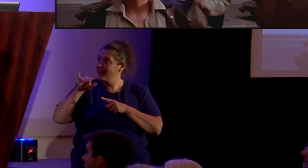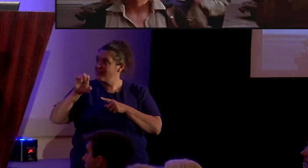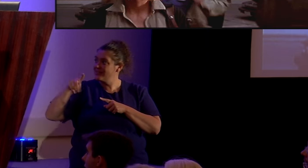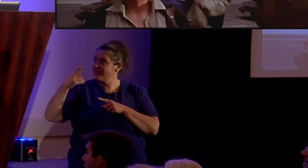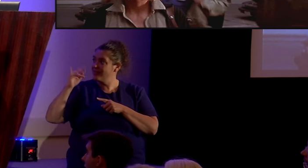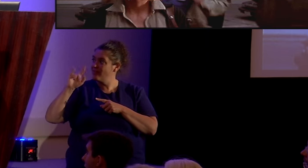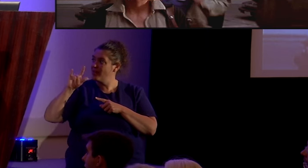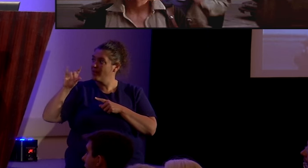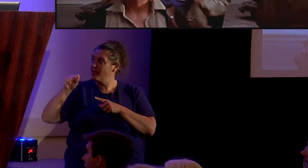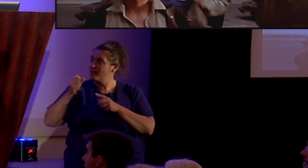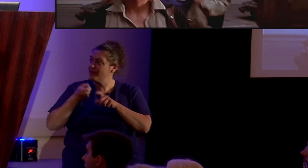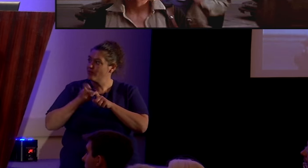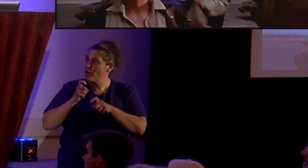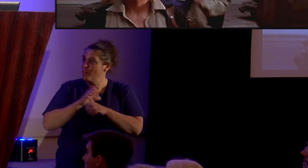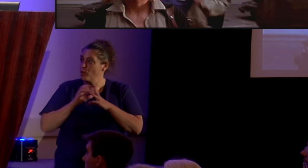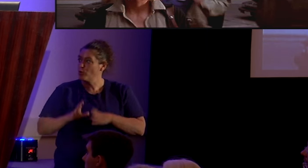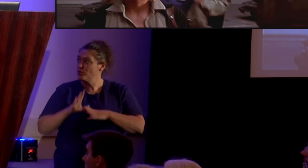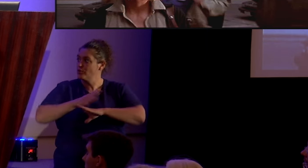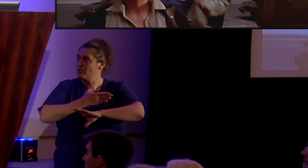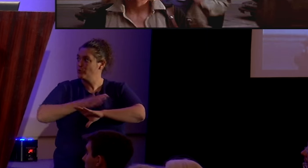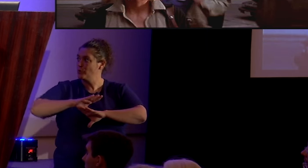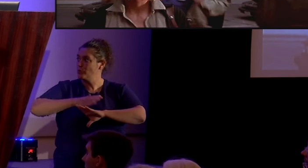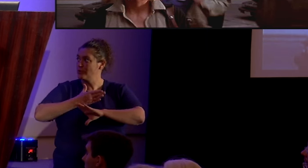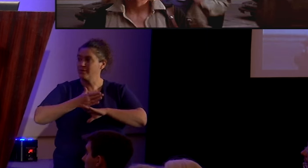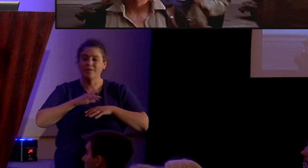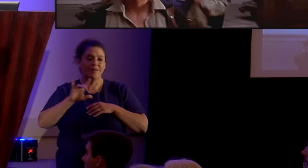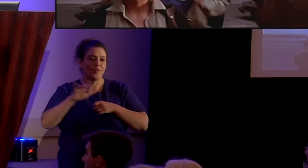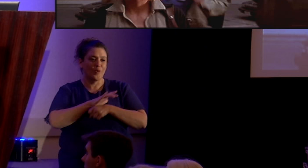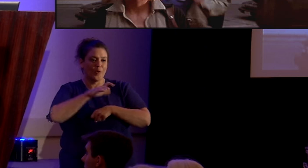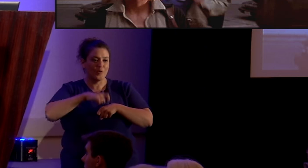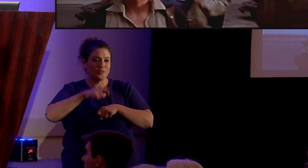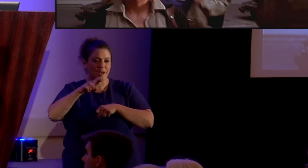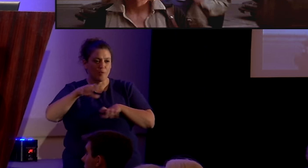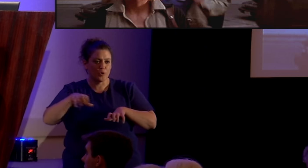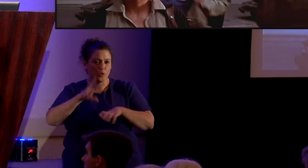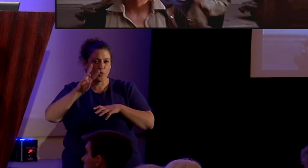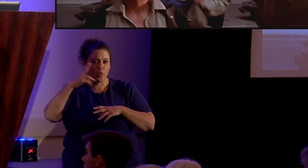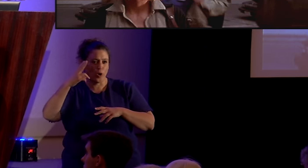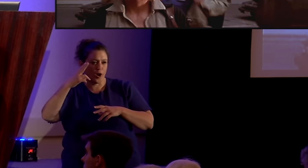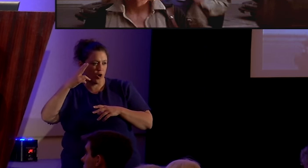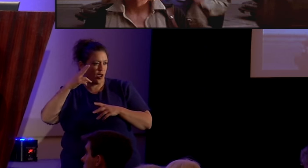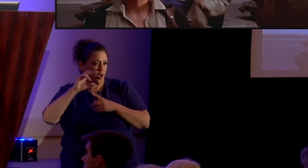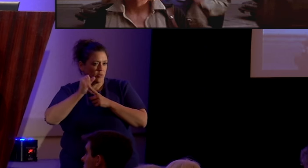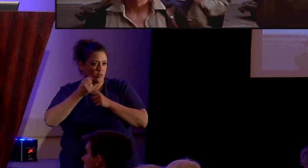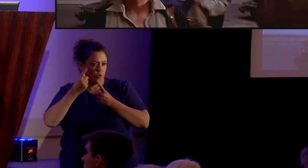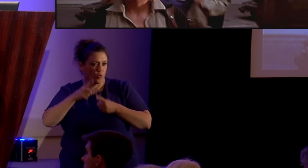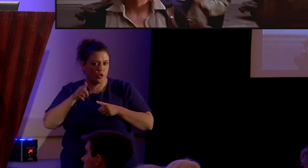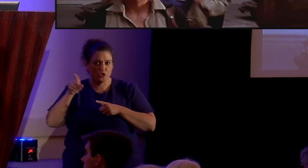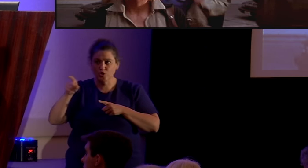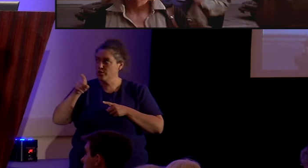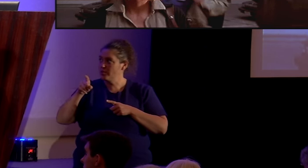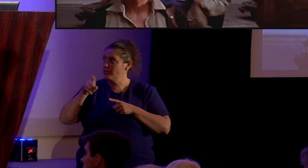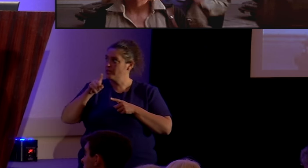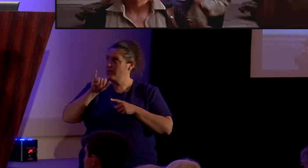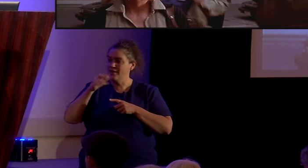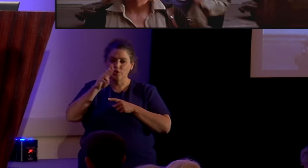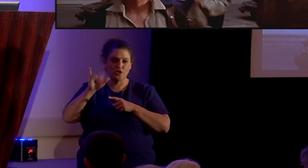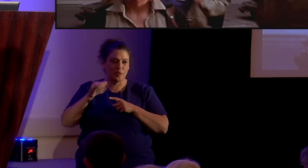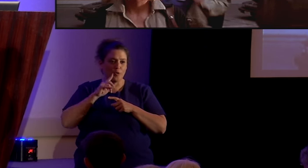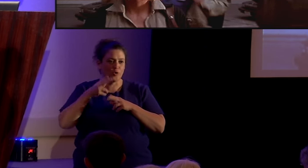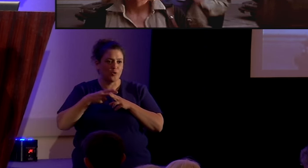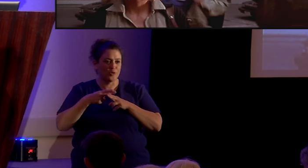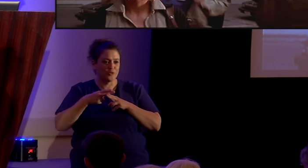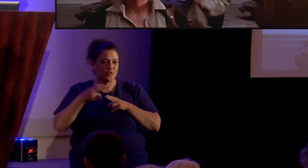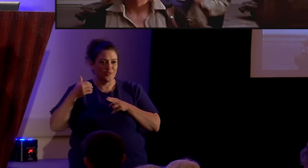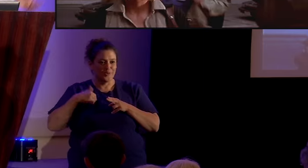christian music the whole time they're doing the warehouse scene where jeremy irons and her are about to have sex in the warehouse i'm